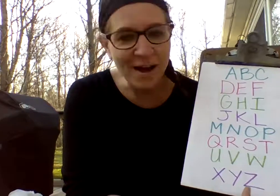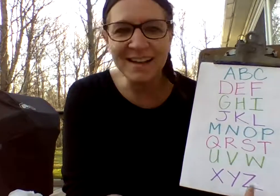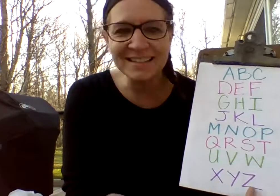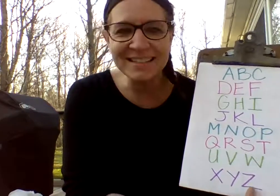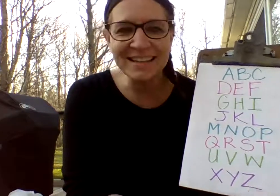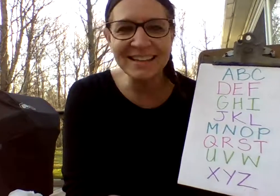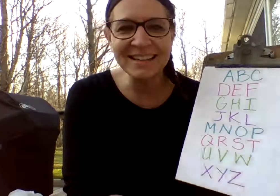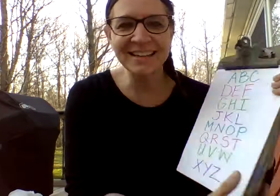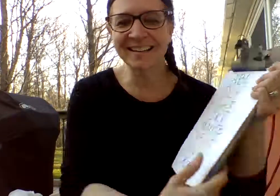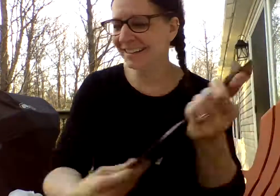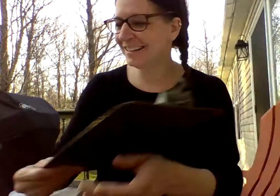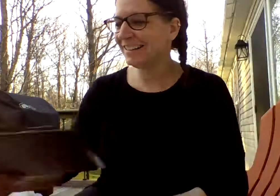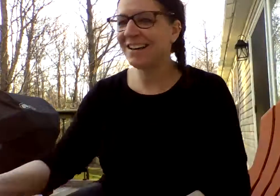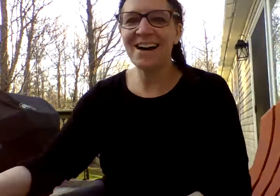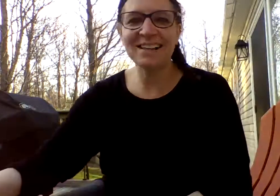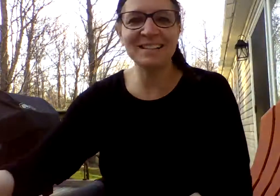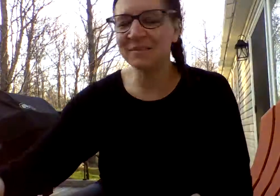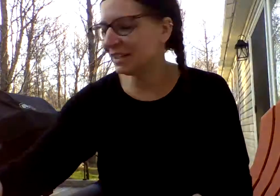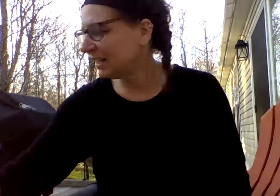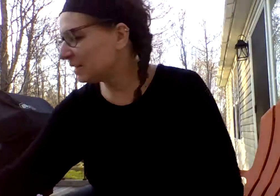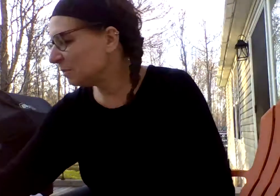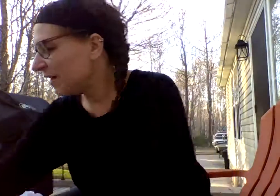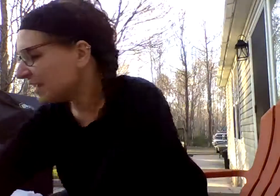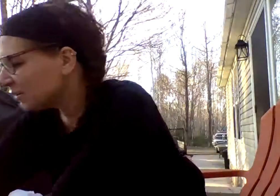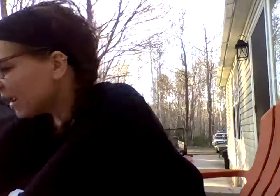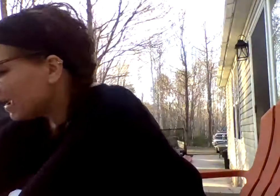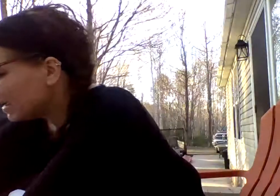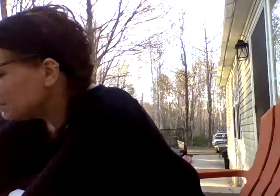Y, Z. Awesome. Let's move on to rhymes.